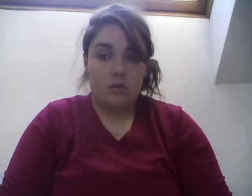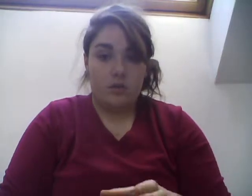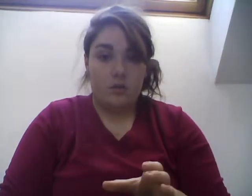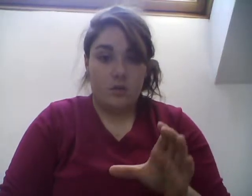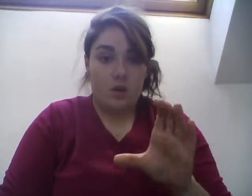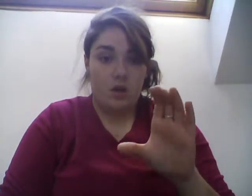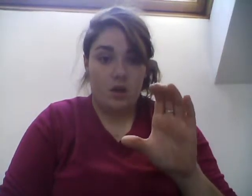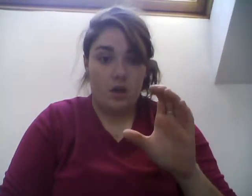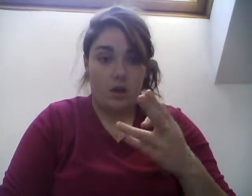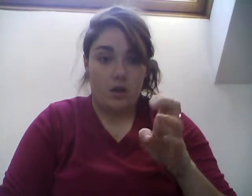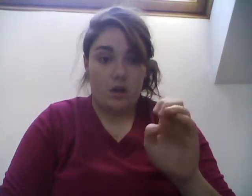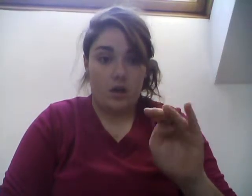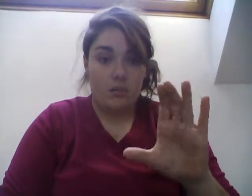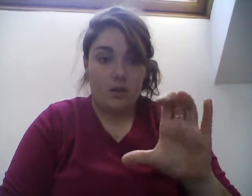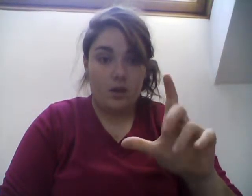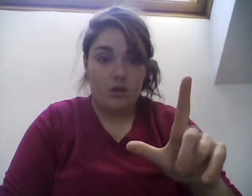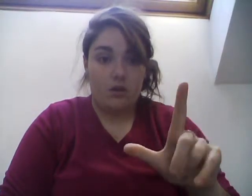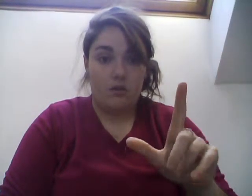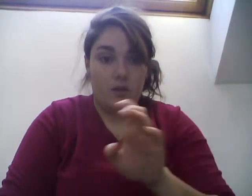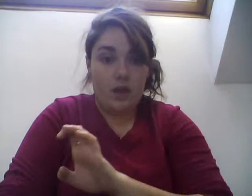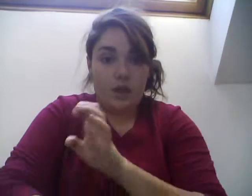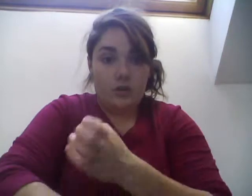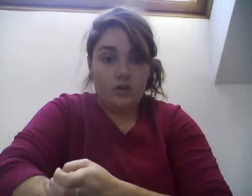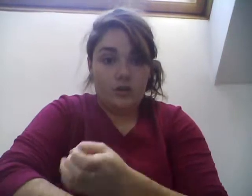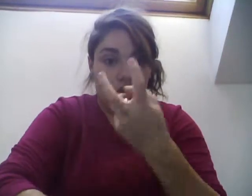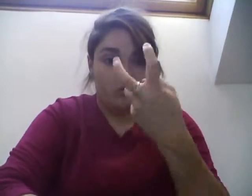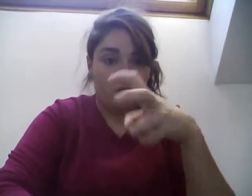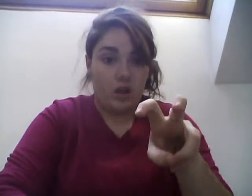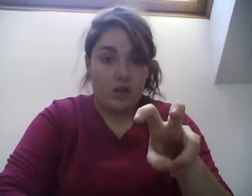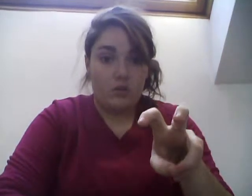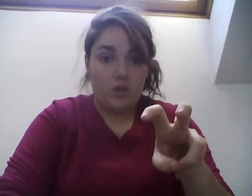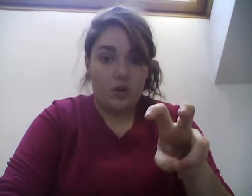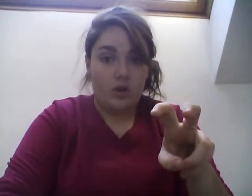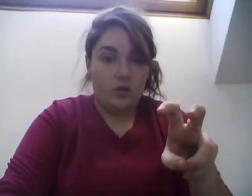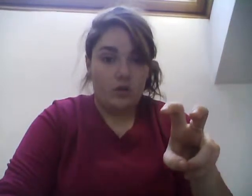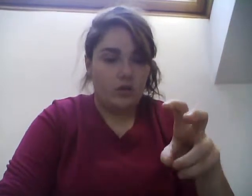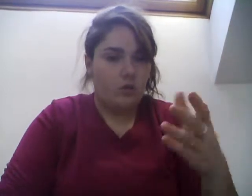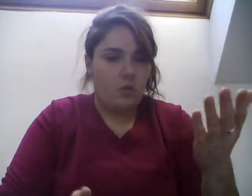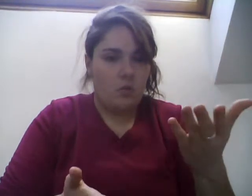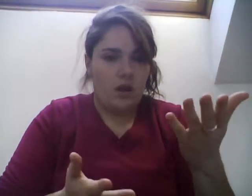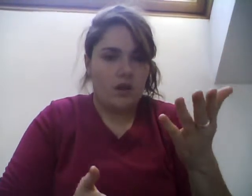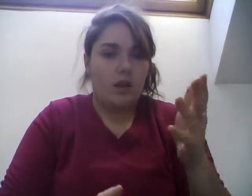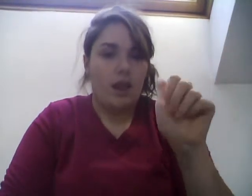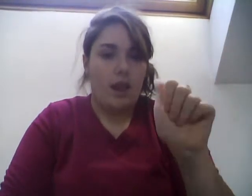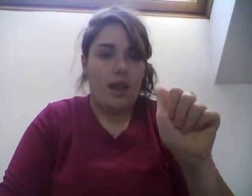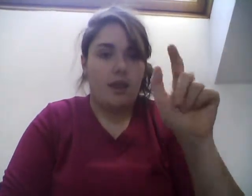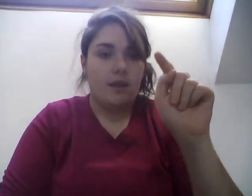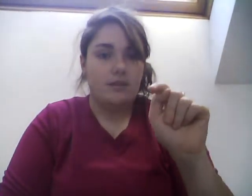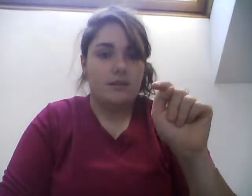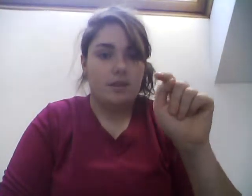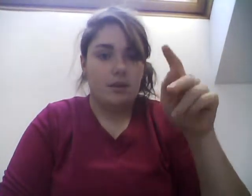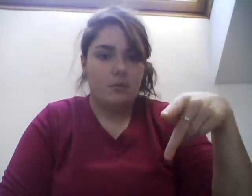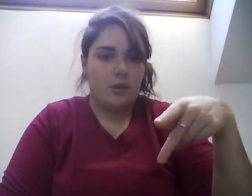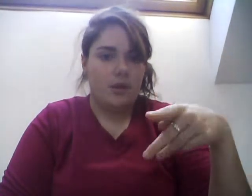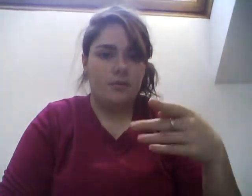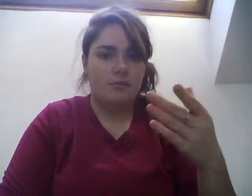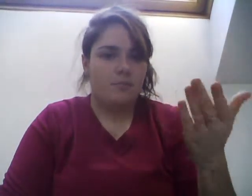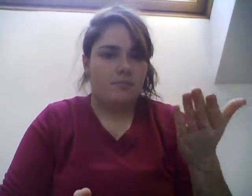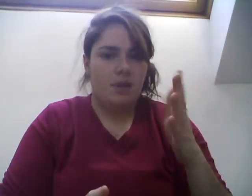heard about called ATP. So we're going to make, ultimately, 36 of these ATP